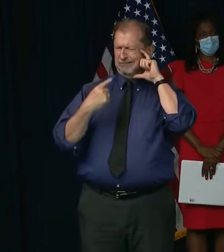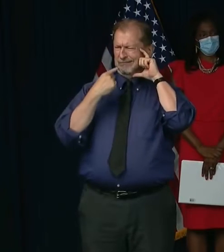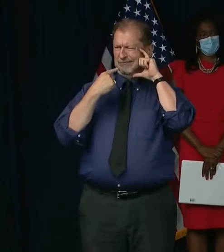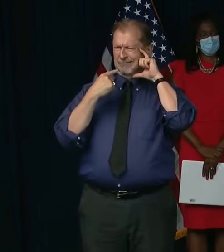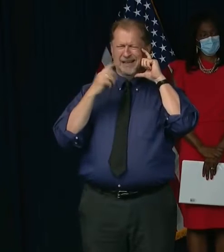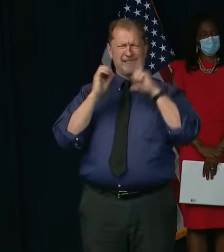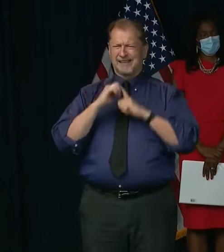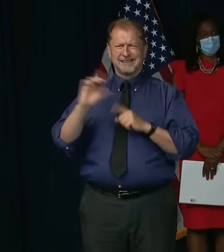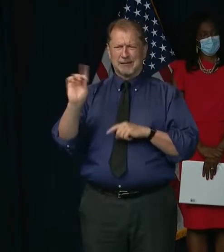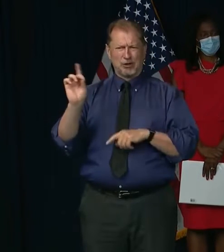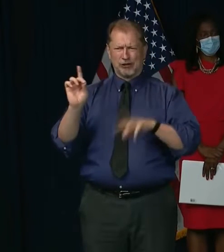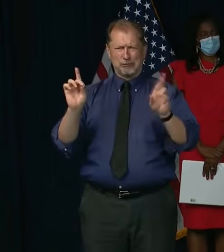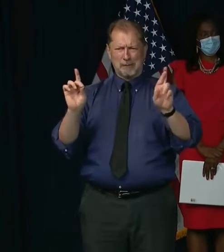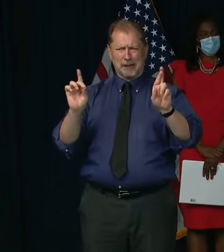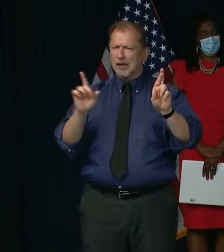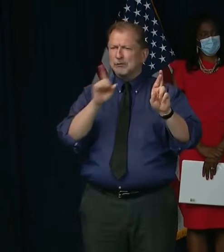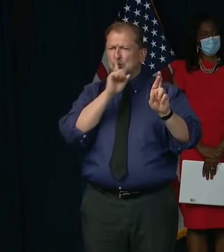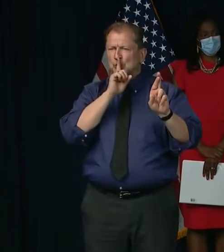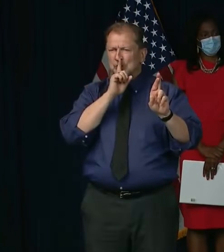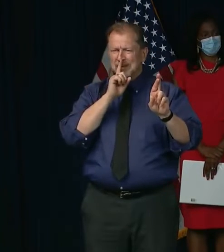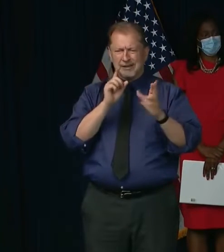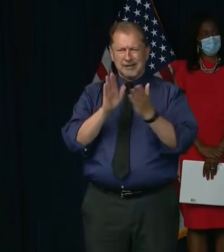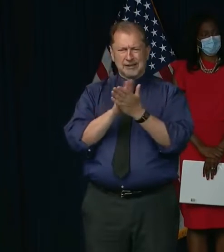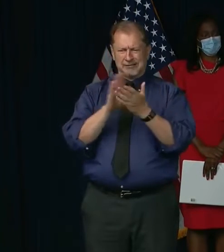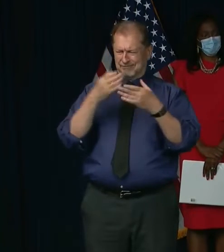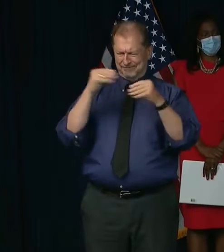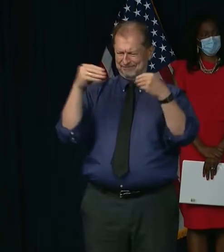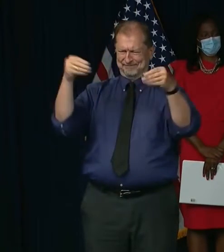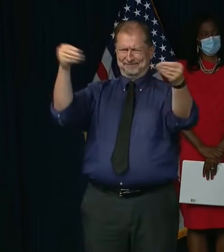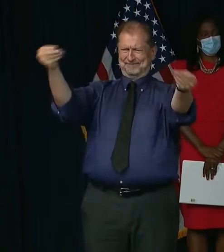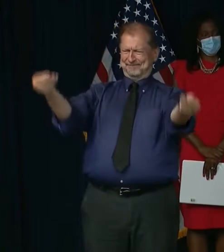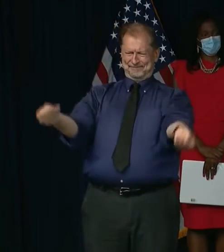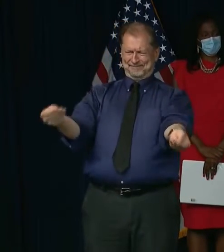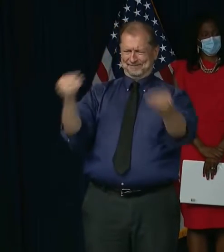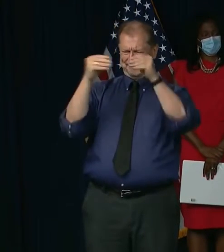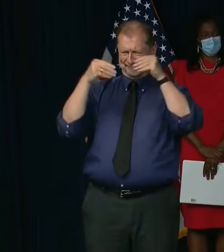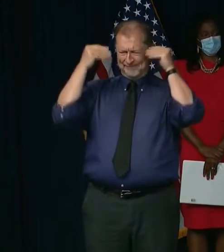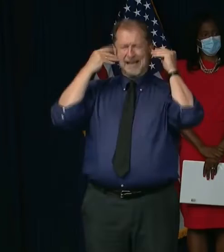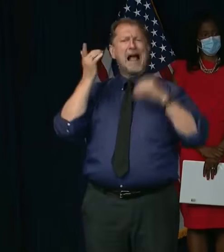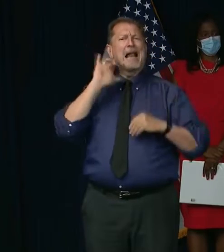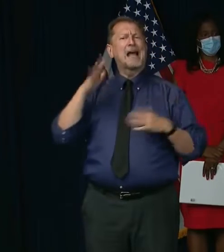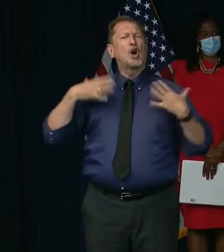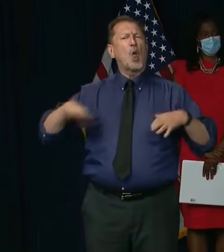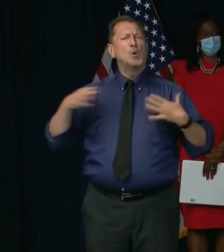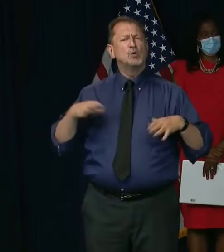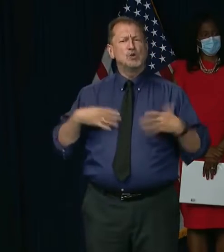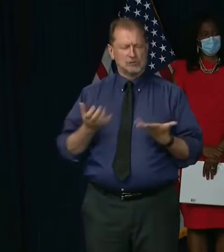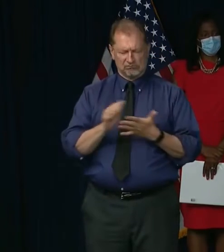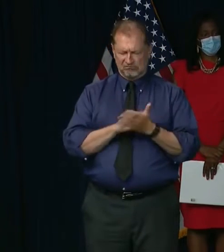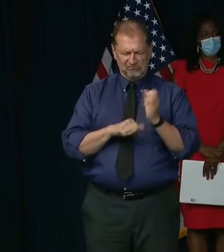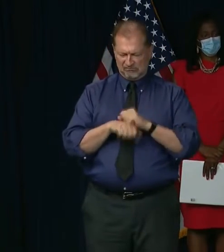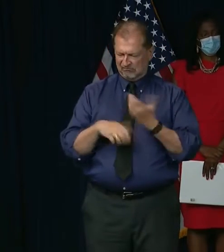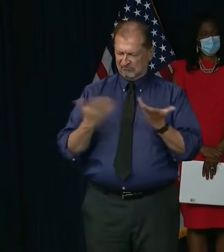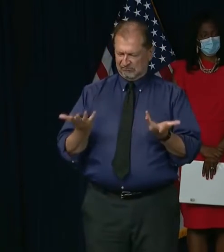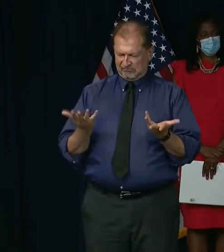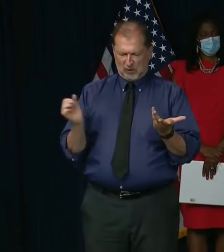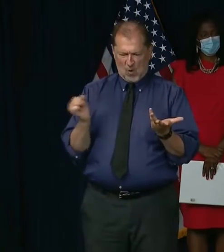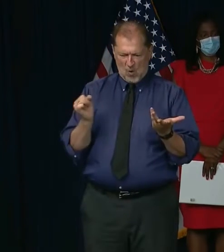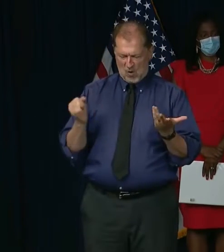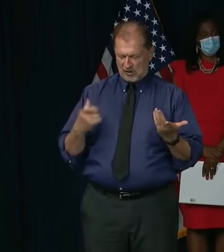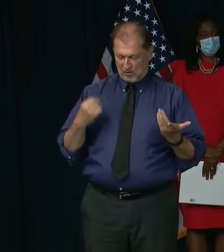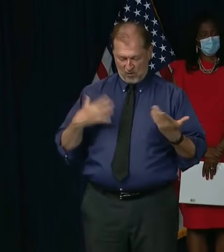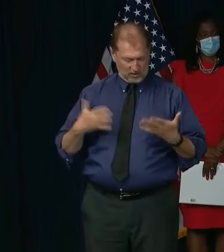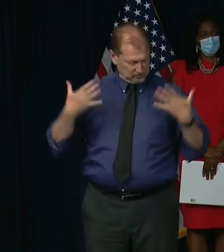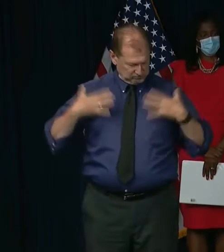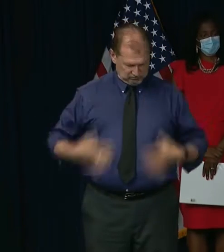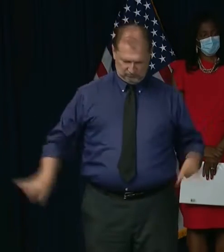it's not political. It's a piece of fabric that covers a part of your body that needs to be protected, like gloves in the winter or my